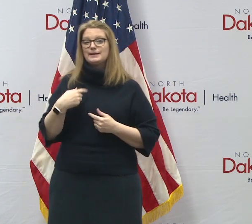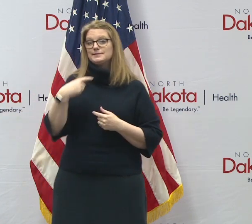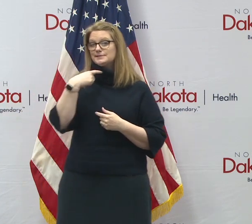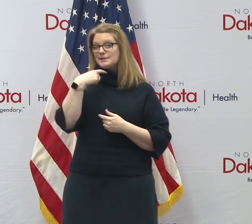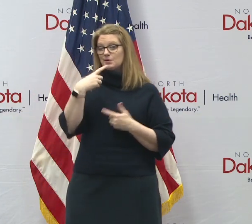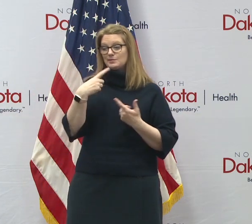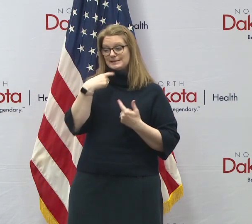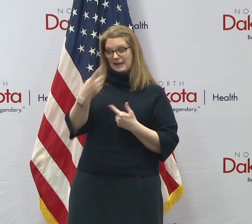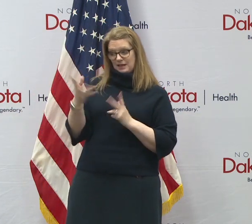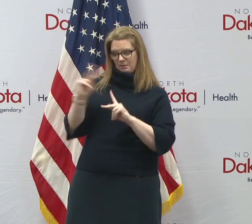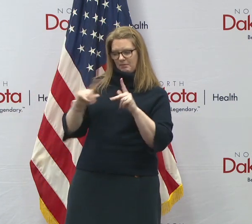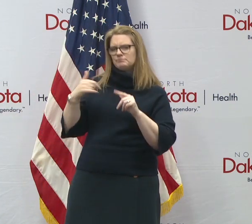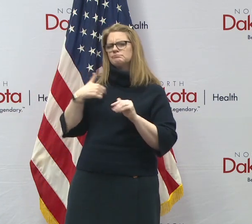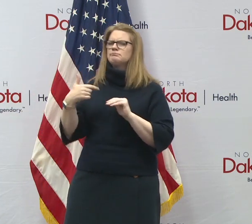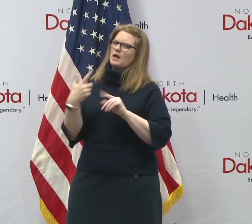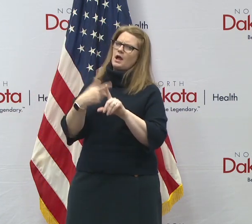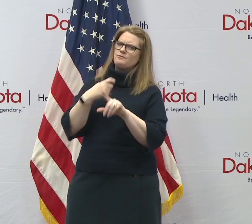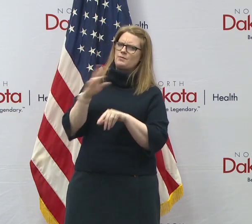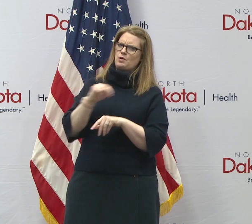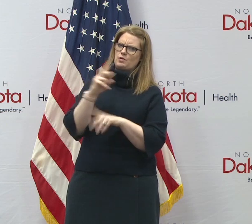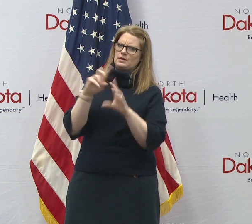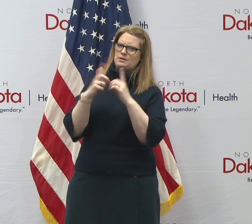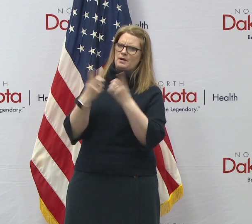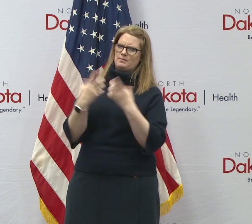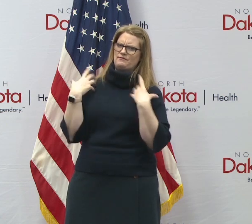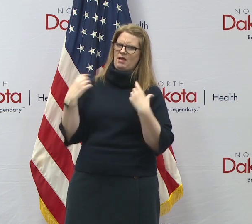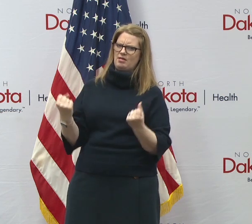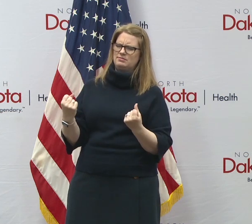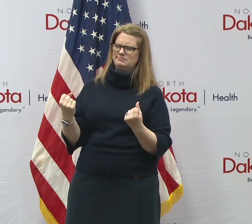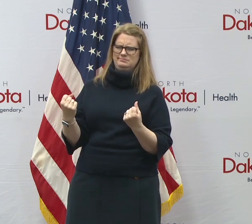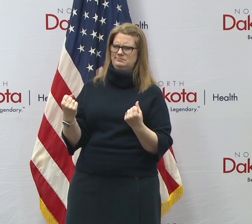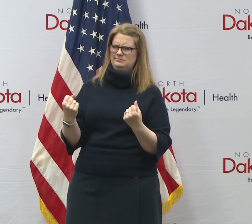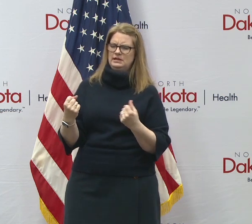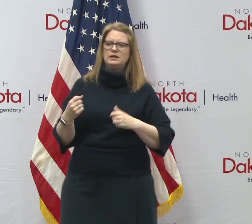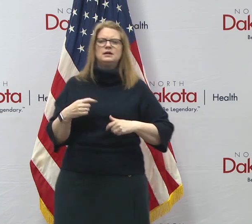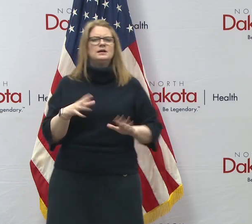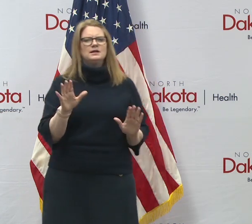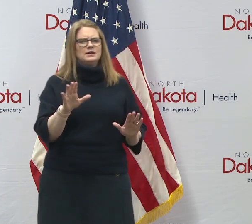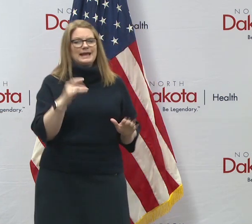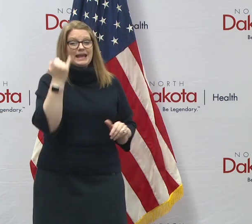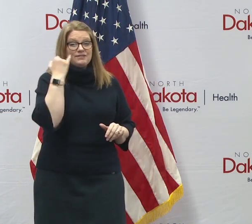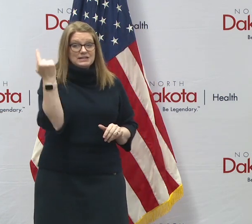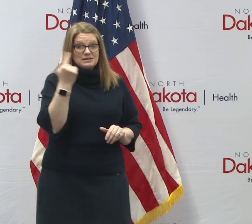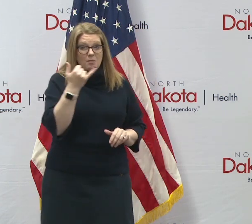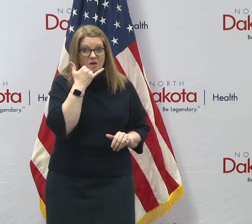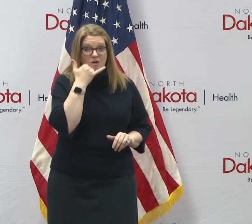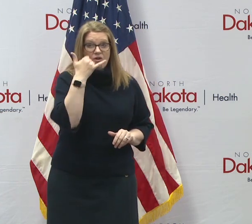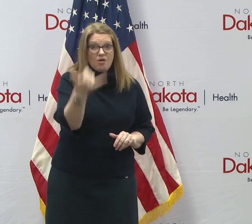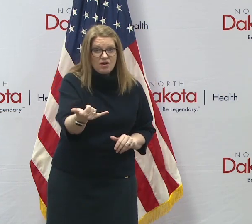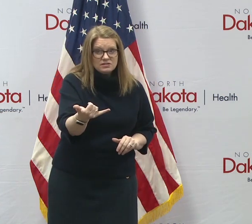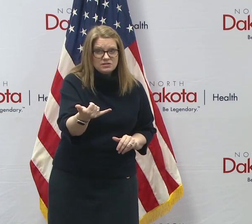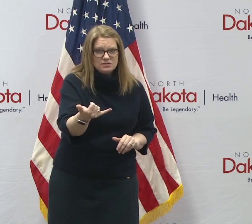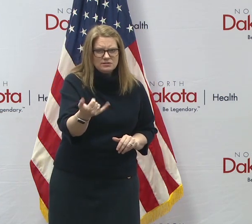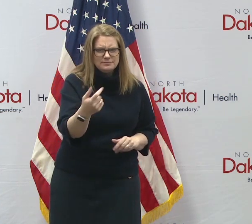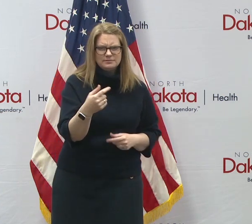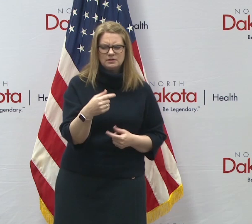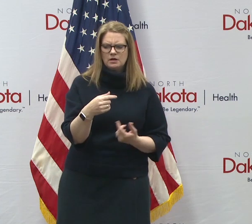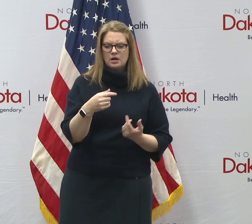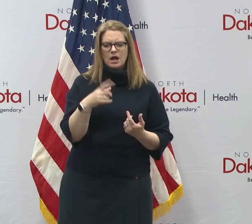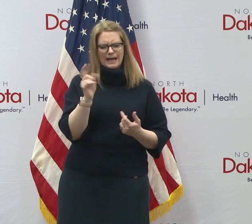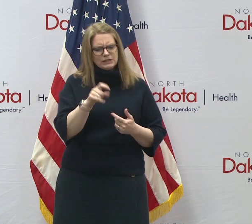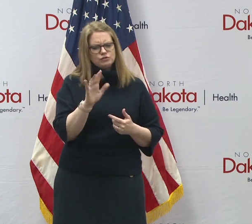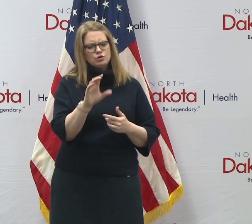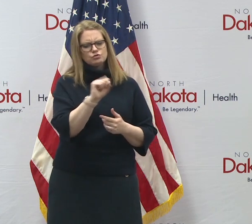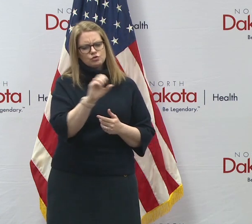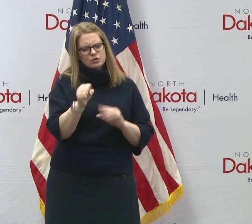state. And again, it goes without saying that if someone calls you on the phone, as the attorney general said, uh, do not provide your Medicaid number, your